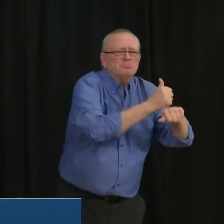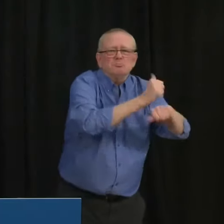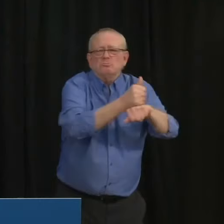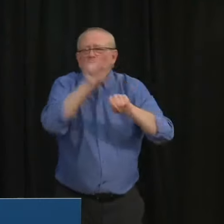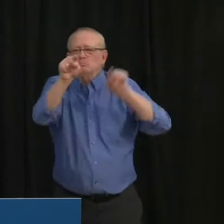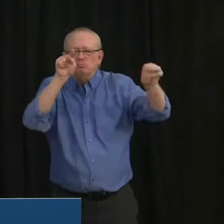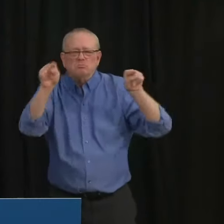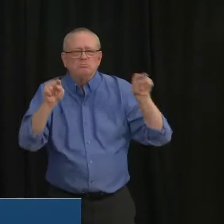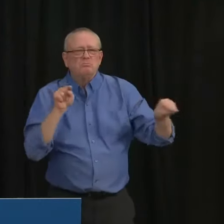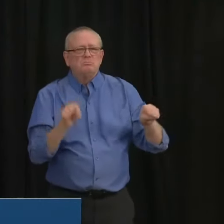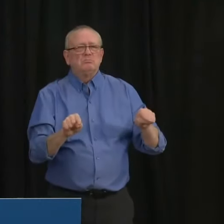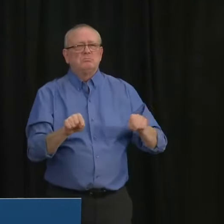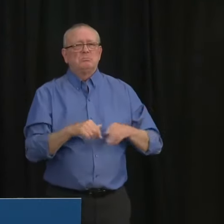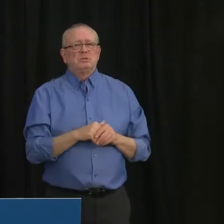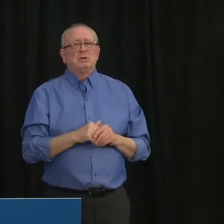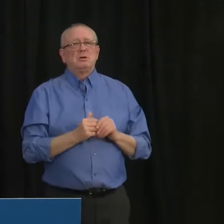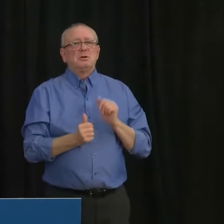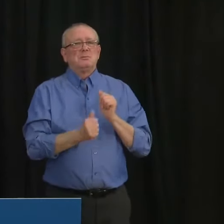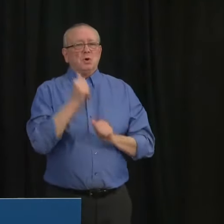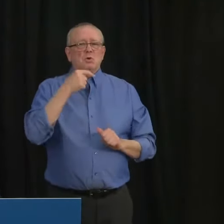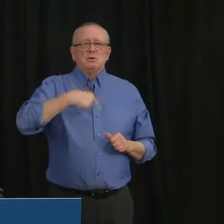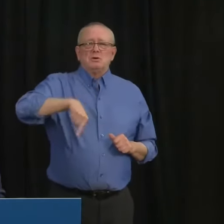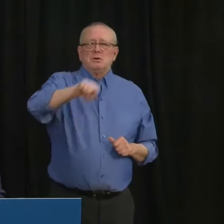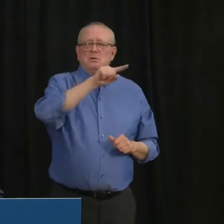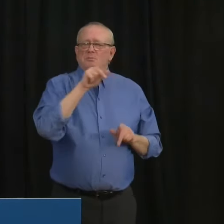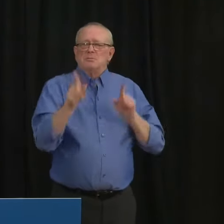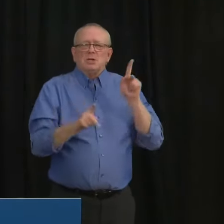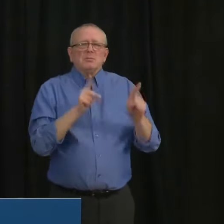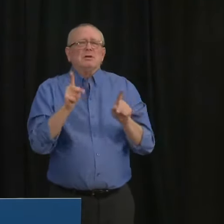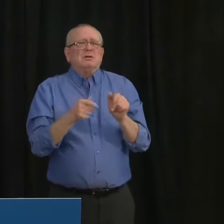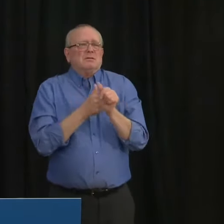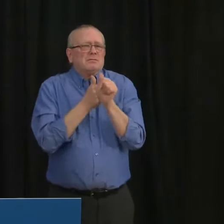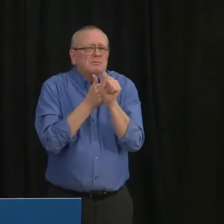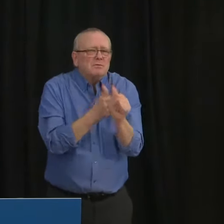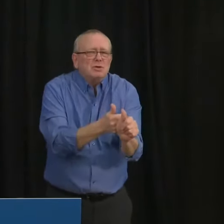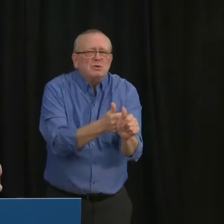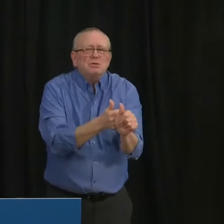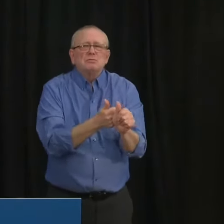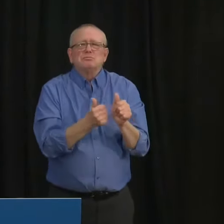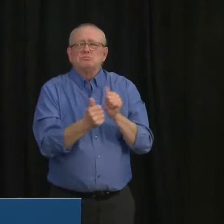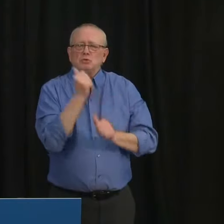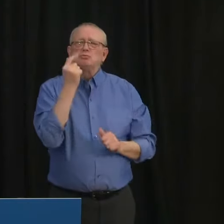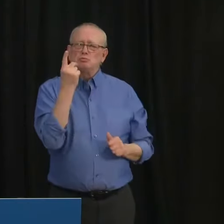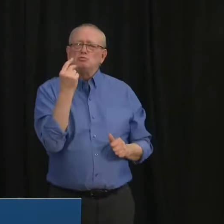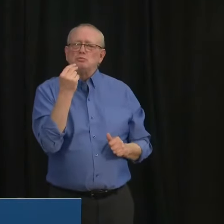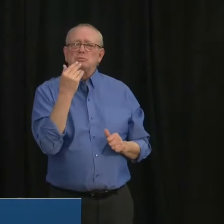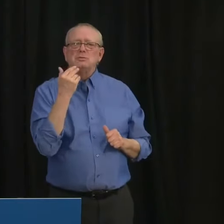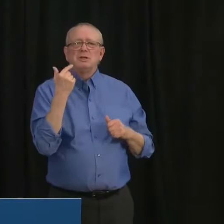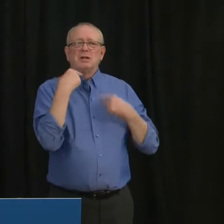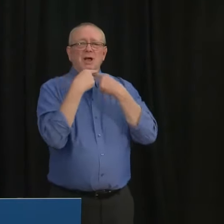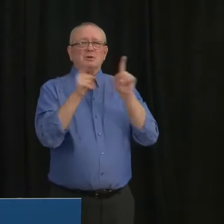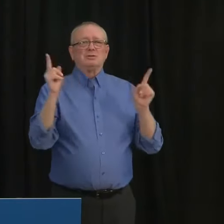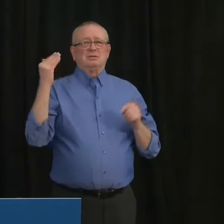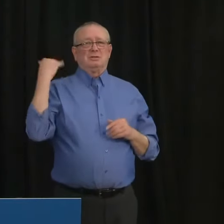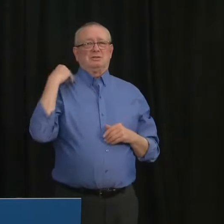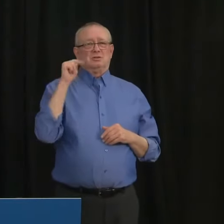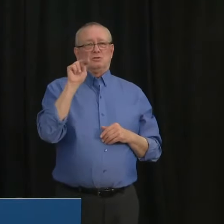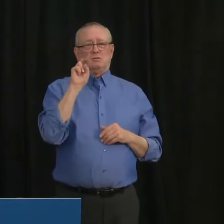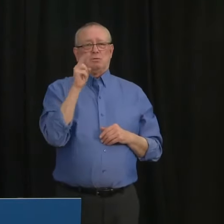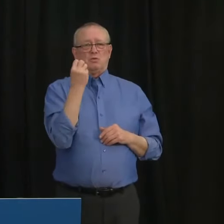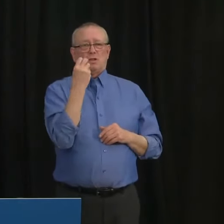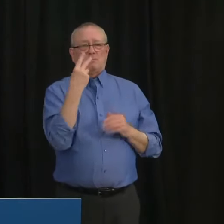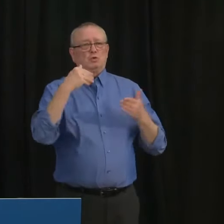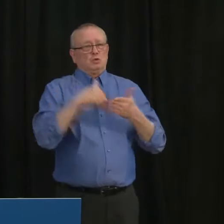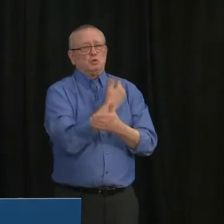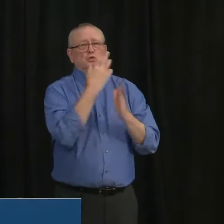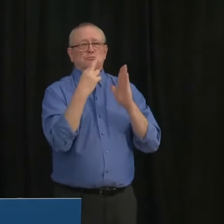worked hard to abide by the restrictions announced on November the 12th and all of our guidelines but the virus